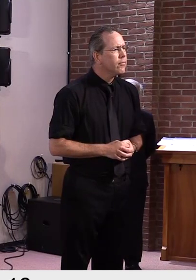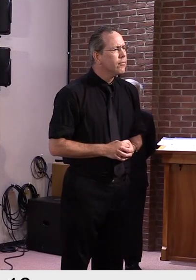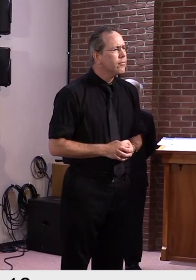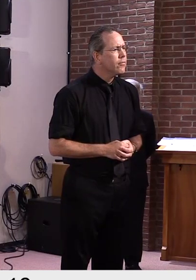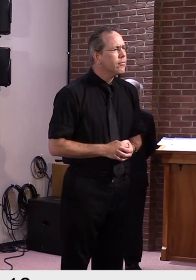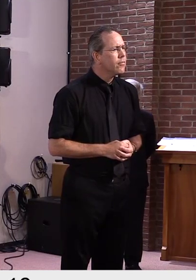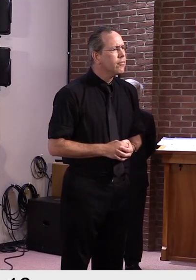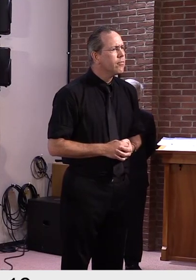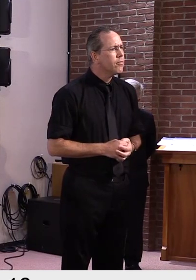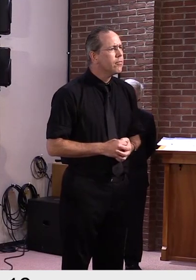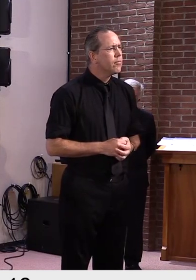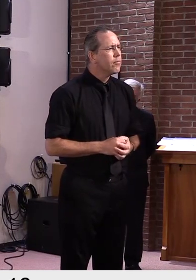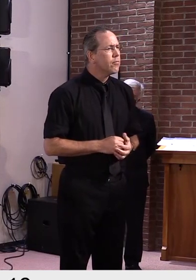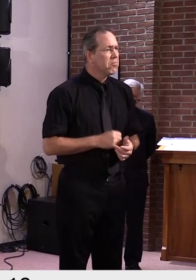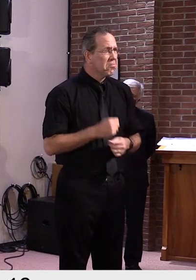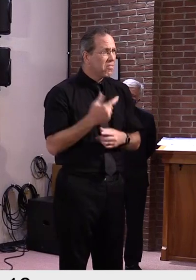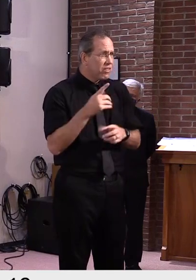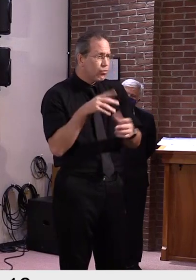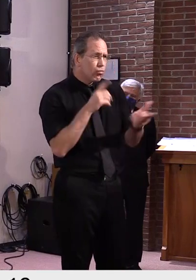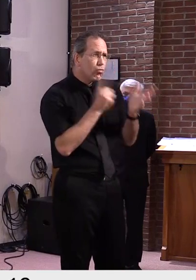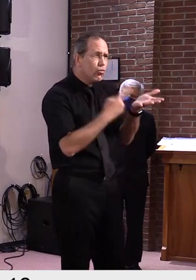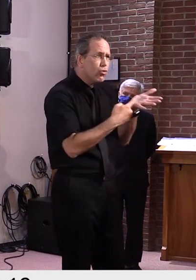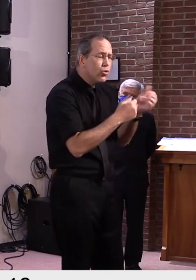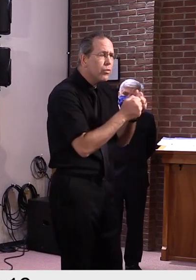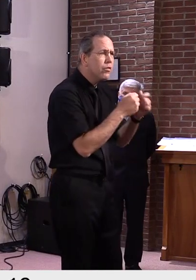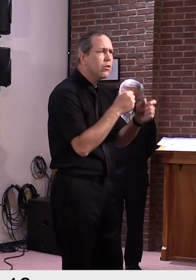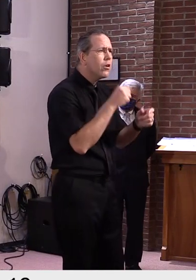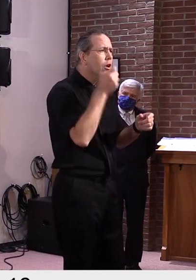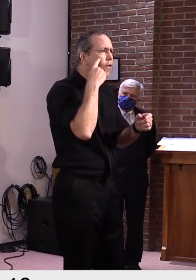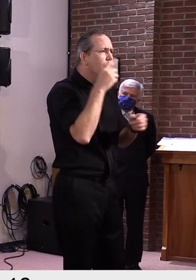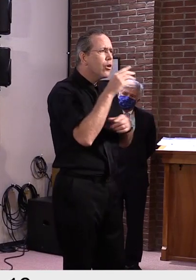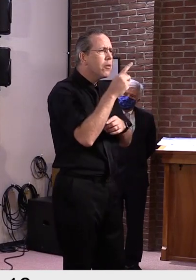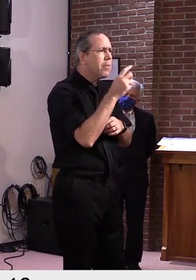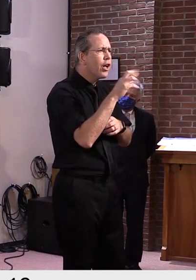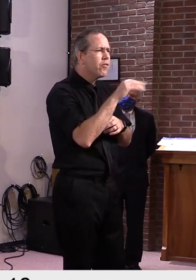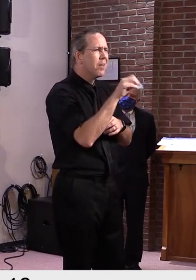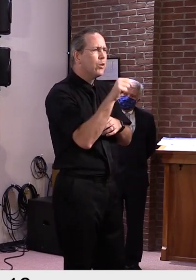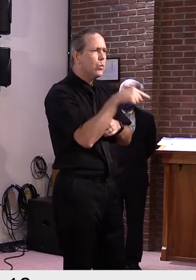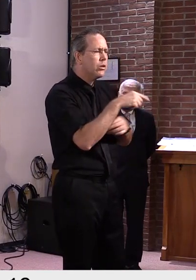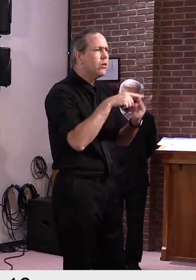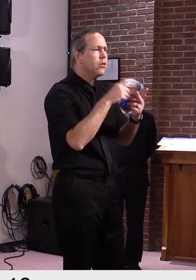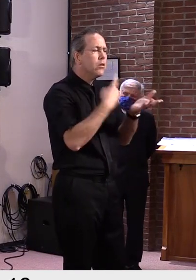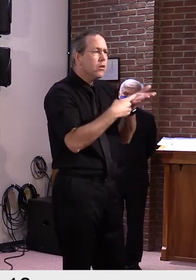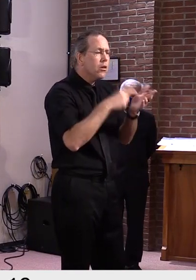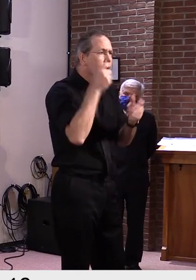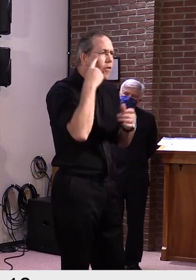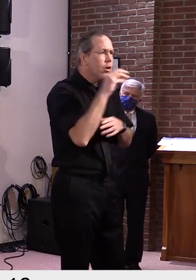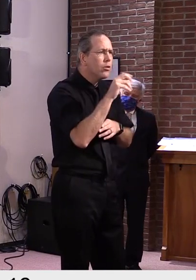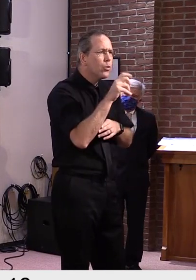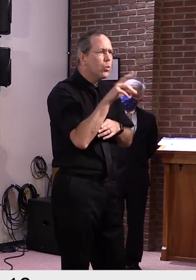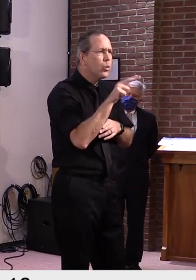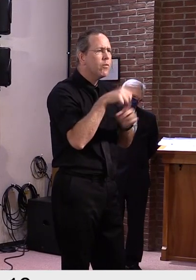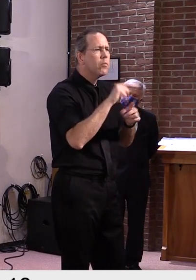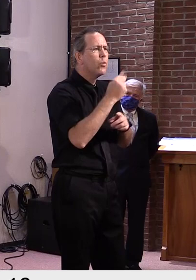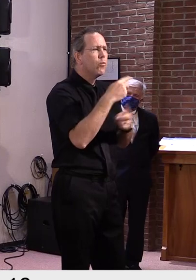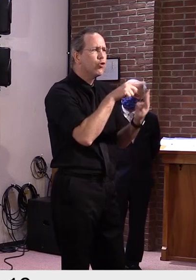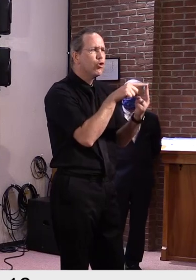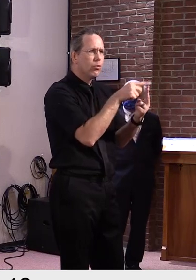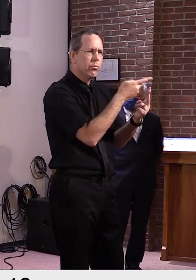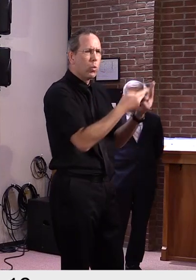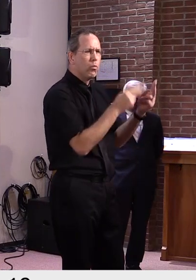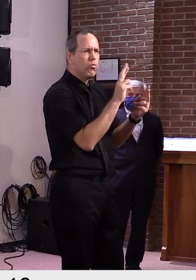Association, Governor Baker is part of that group as well. We've talked extensively